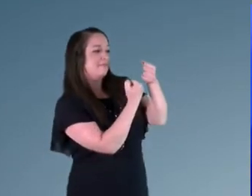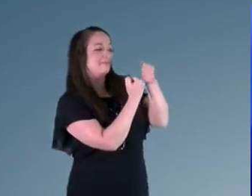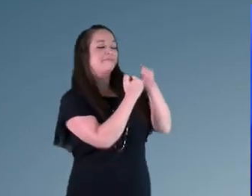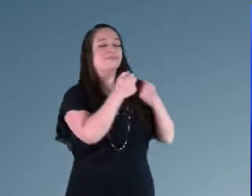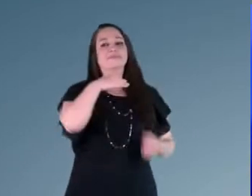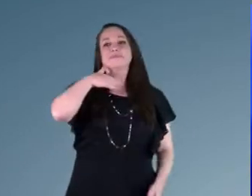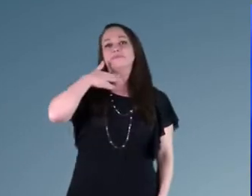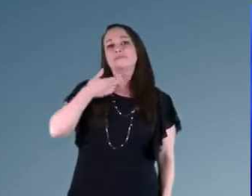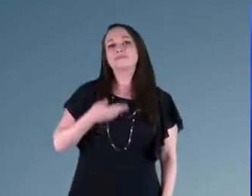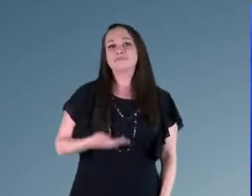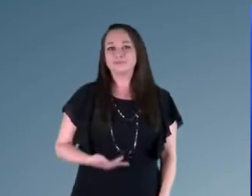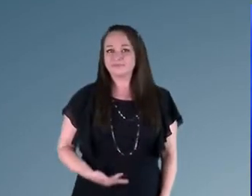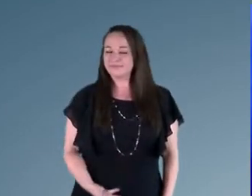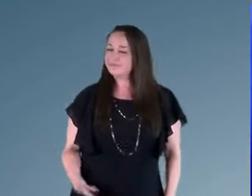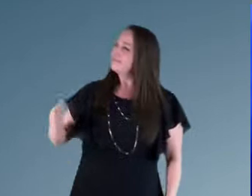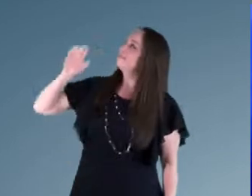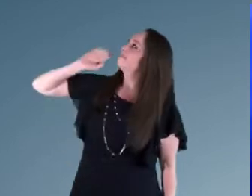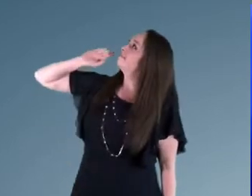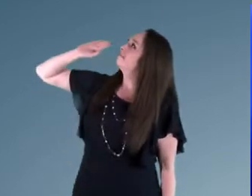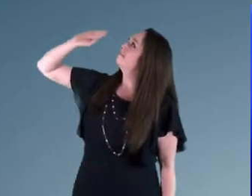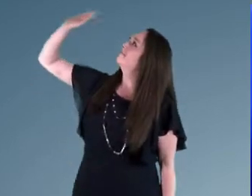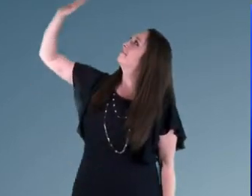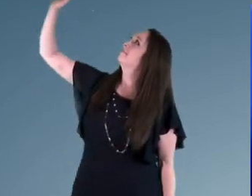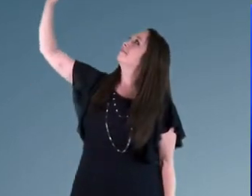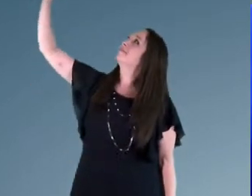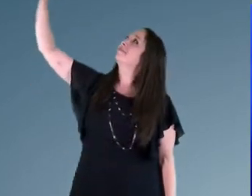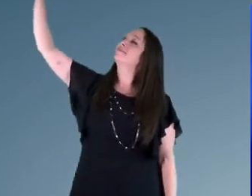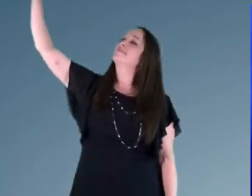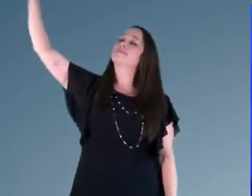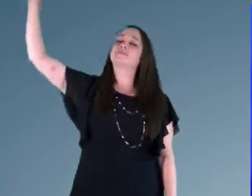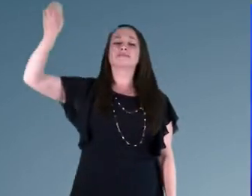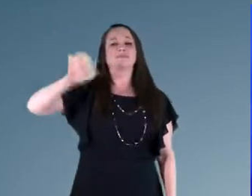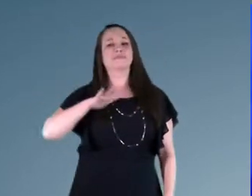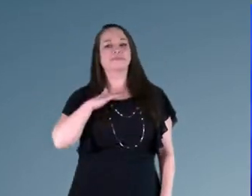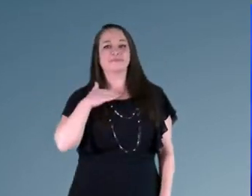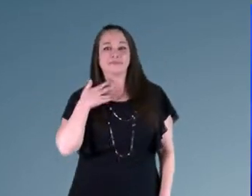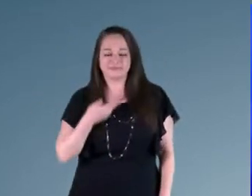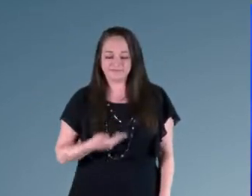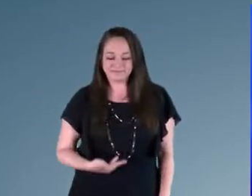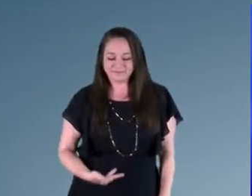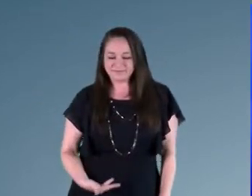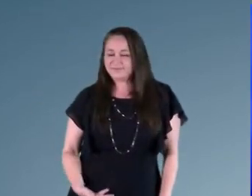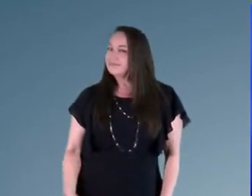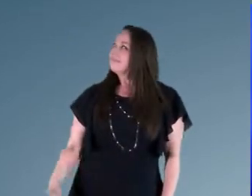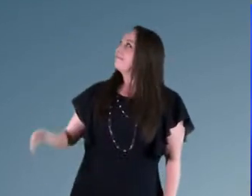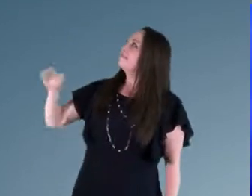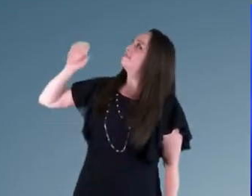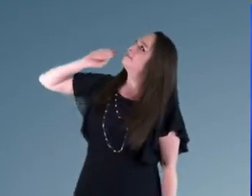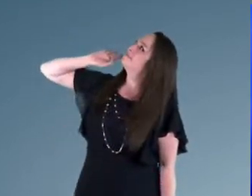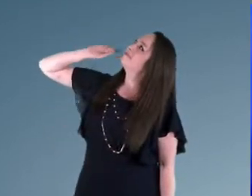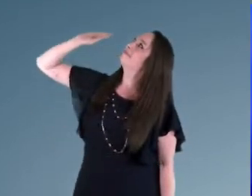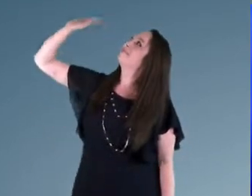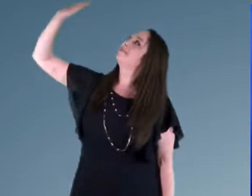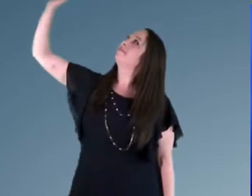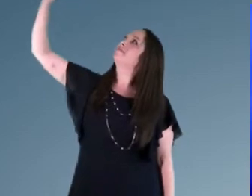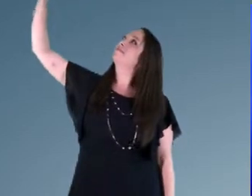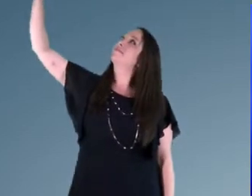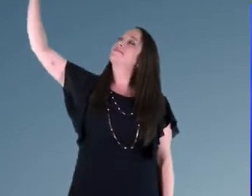I am who you say I am. I am who you say I am.